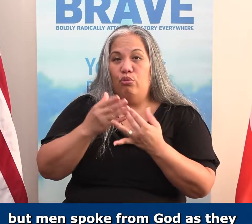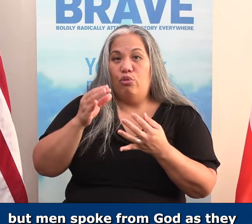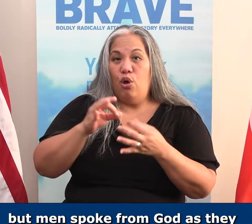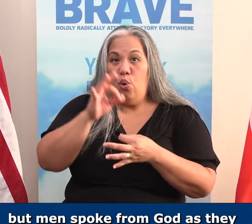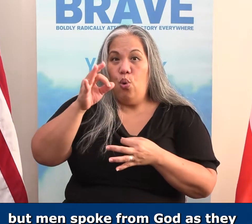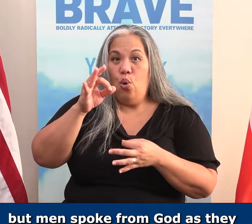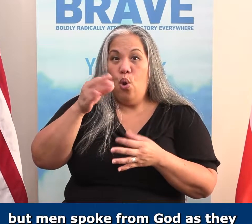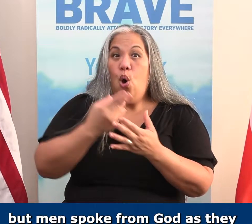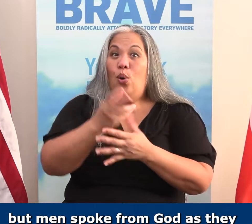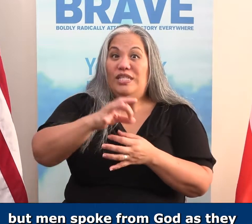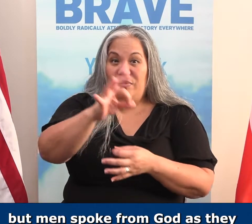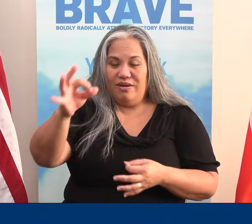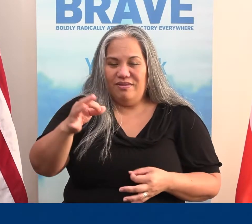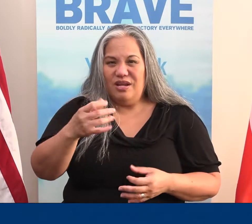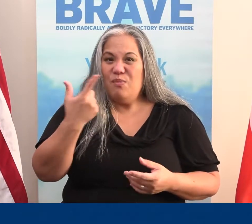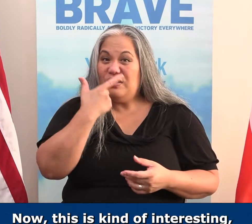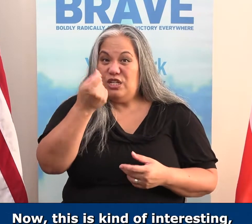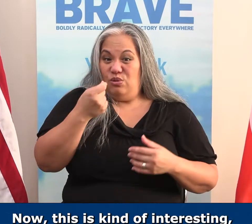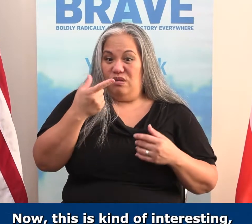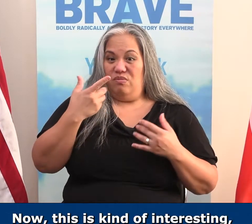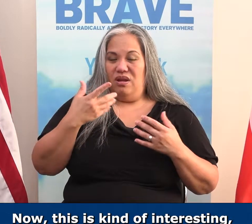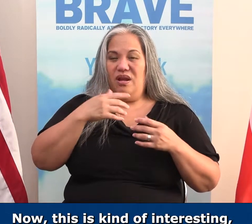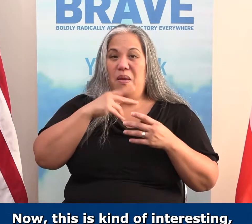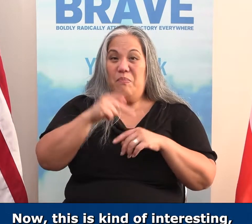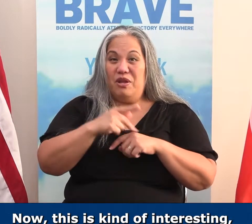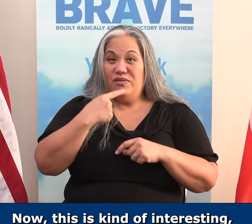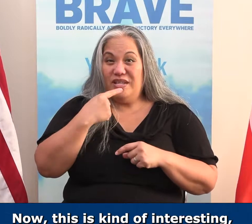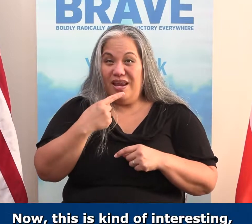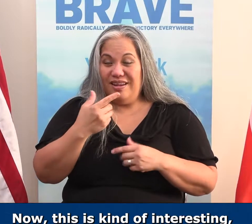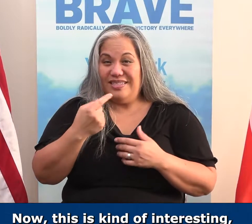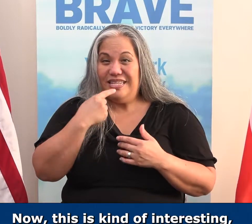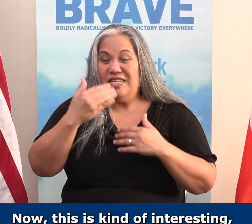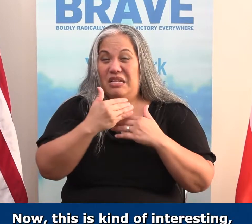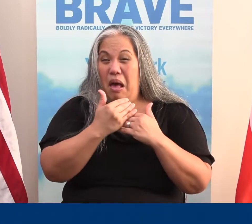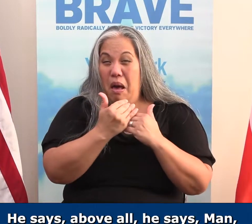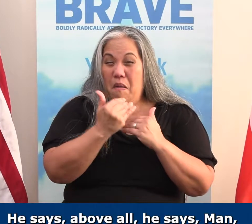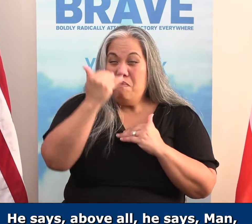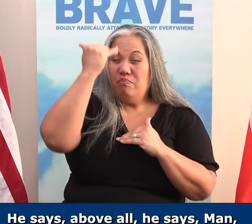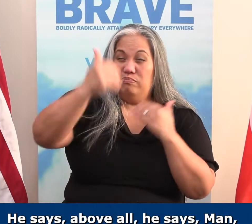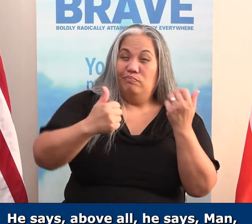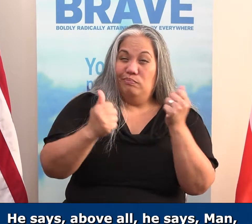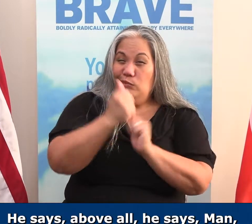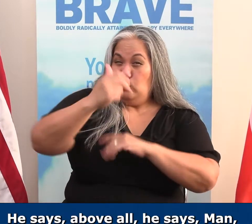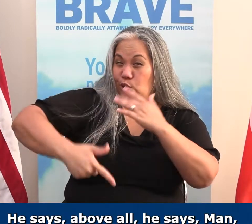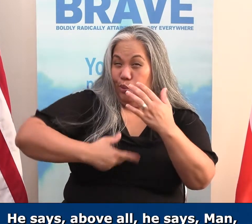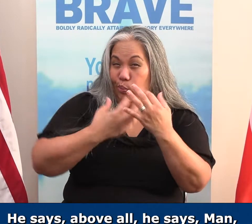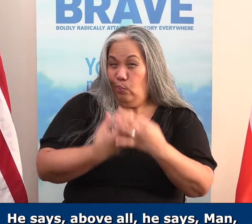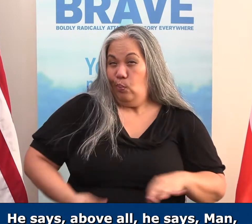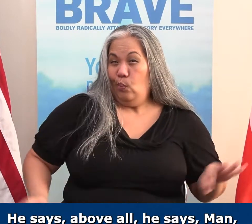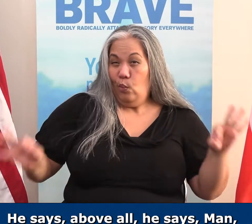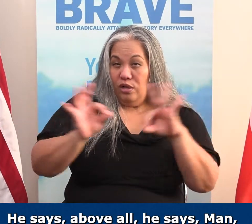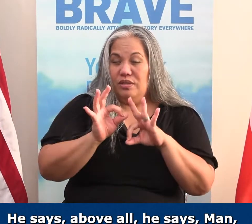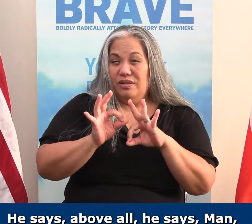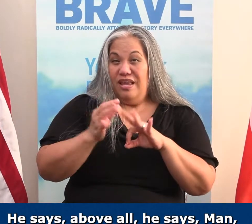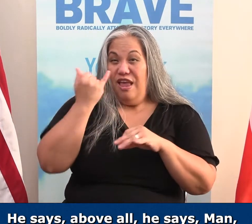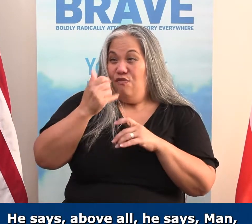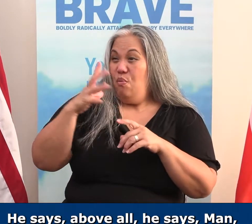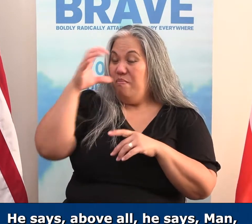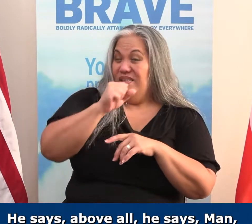by the Holy Spirit. Now, this is kind of interesting right here, or is what Peter's saying. He says, above all, he says, man, if you missed everything else,